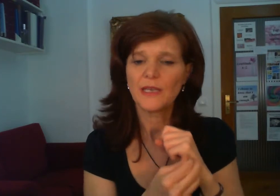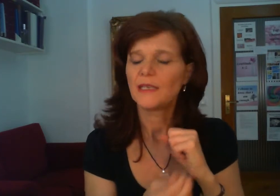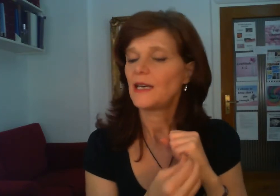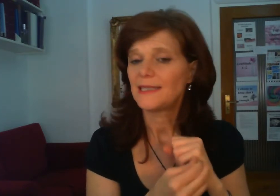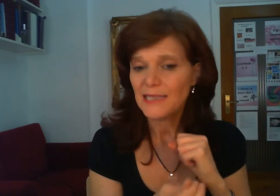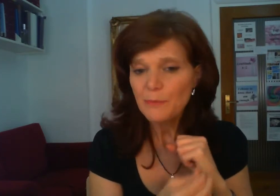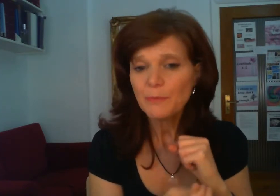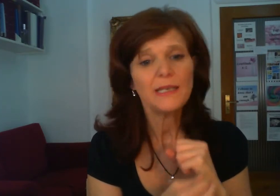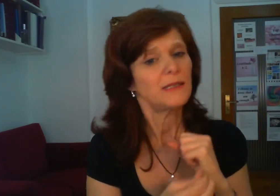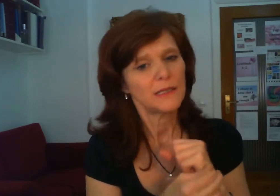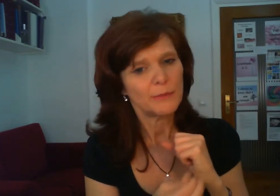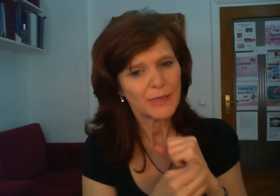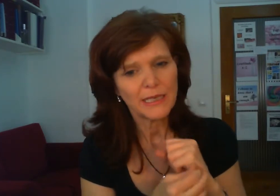i deeply and completely